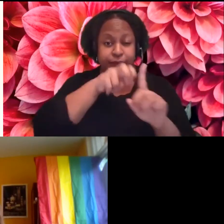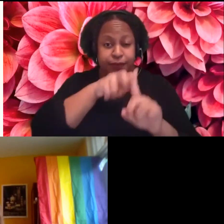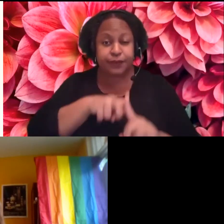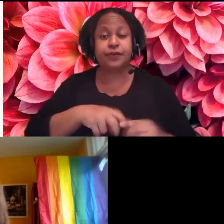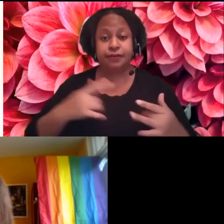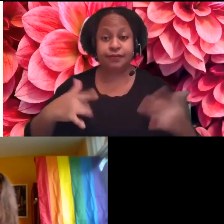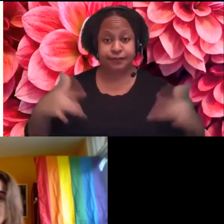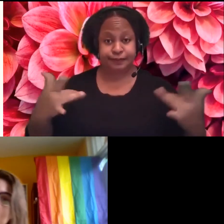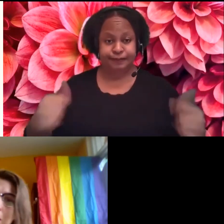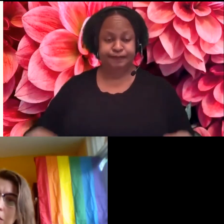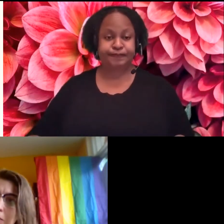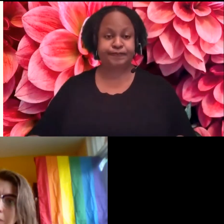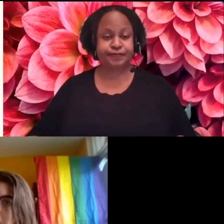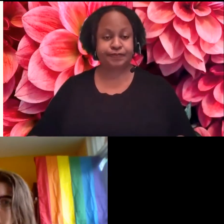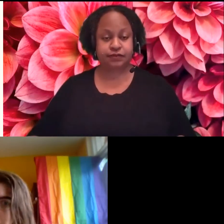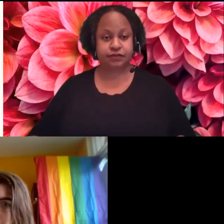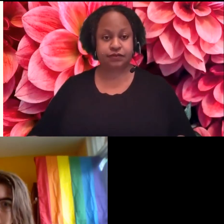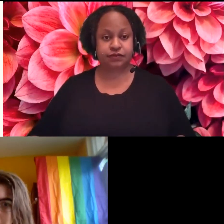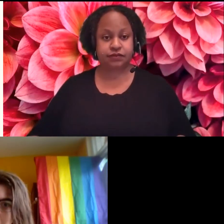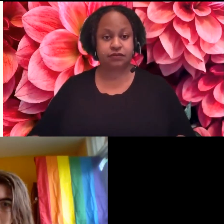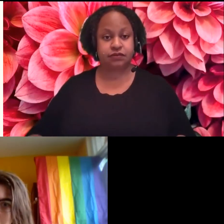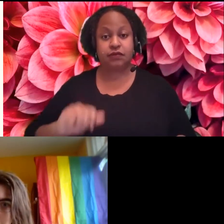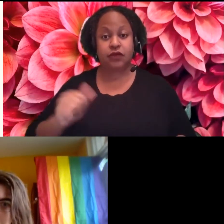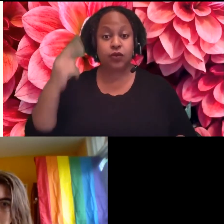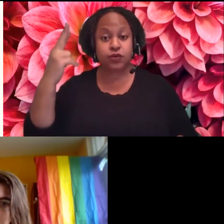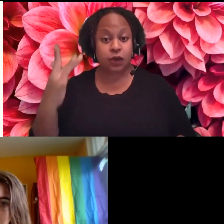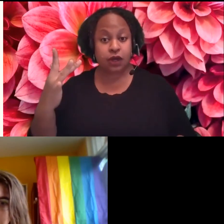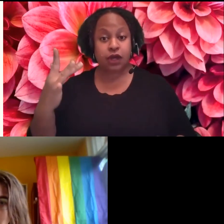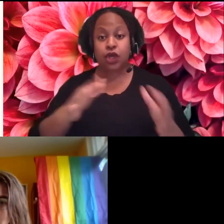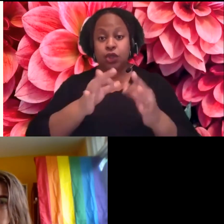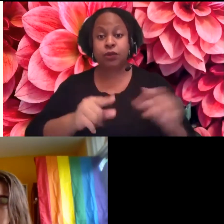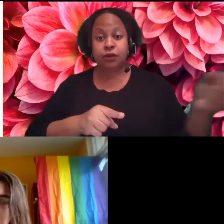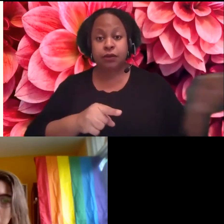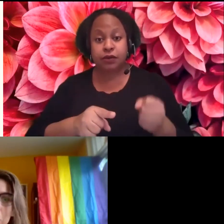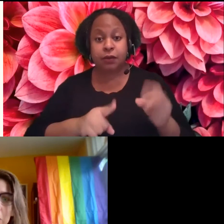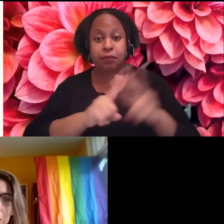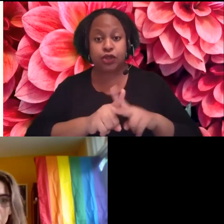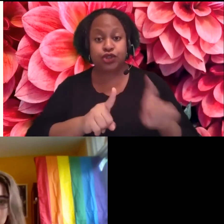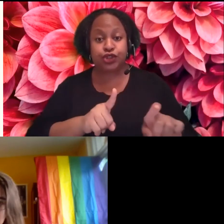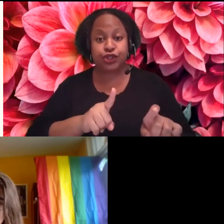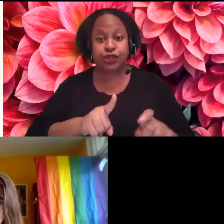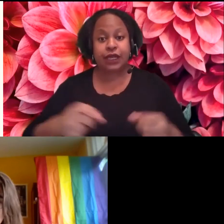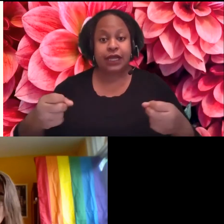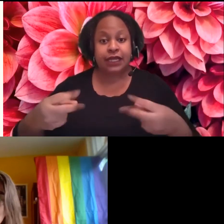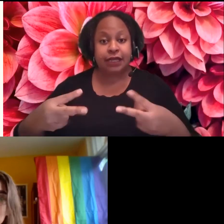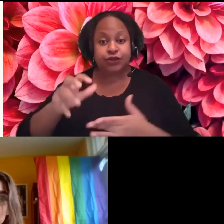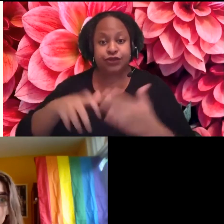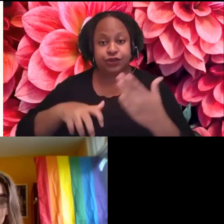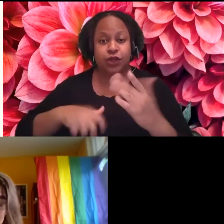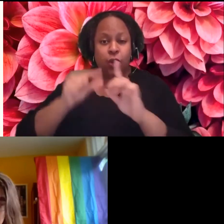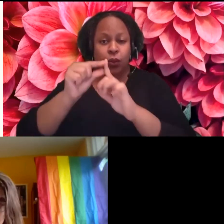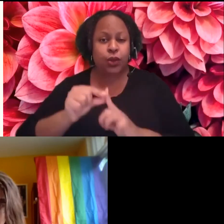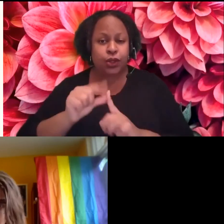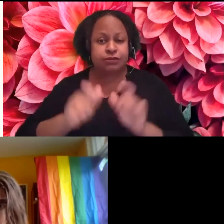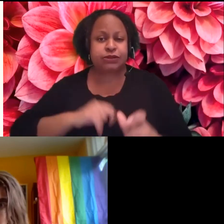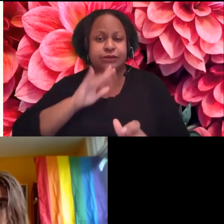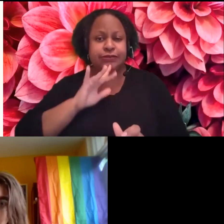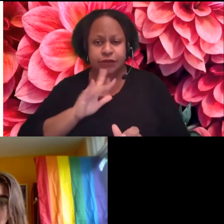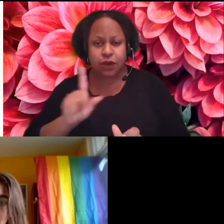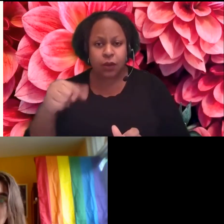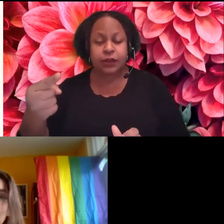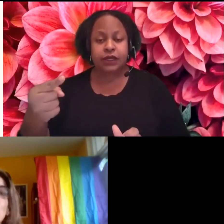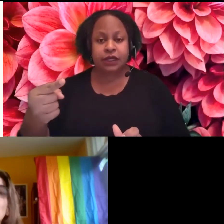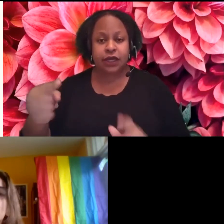another reason to use ASL interpretation is captioning is only a transcription of the words being spoken.